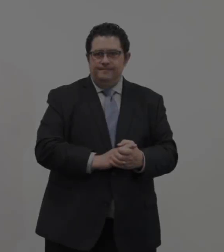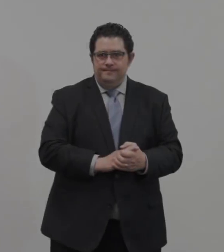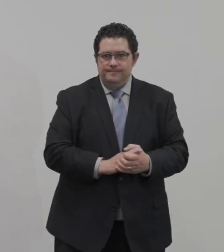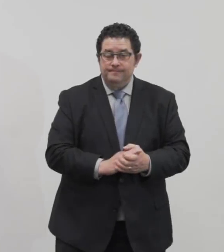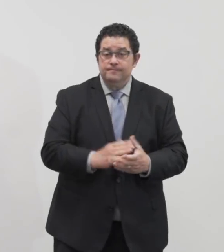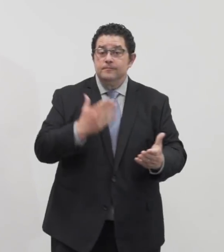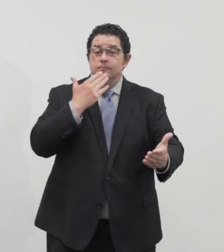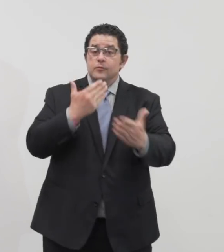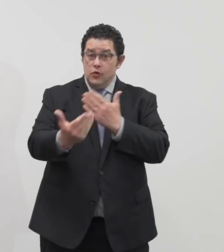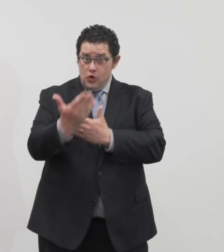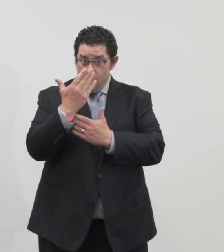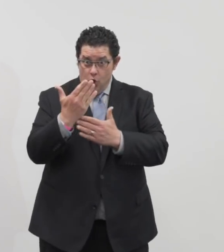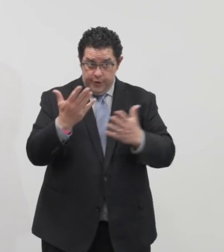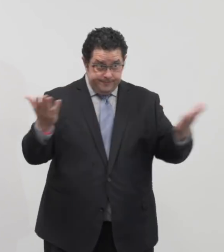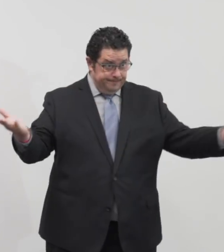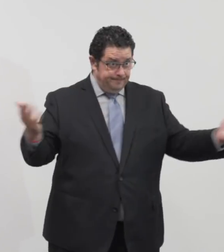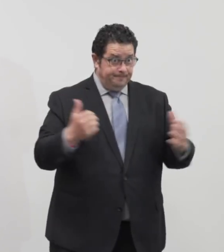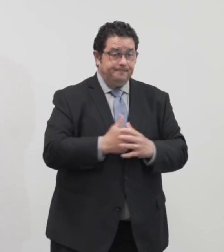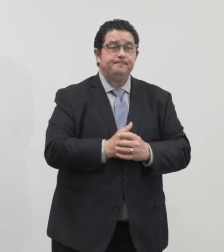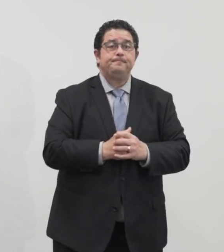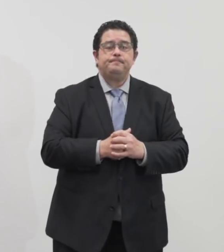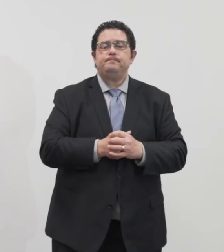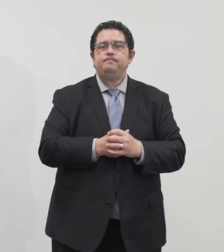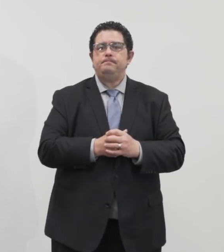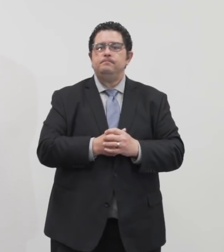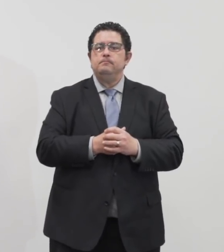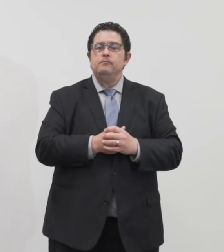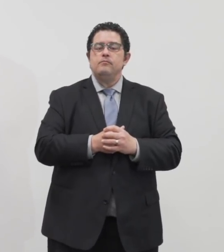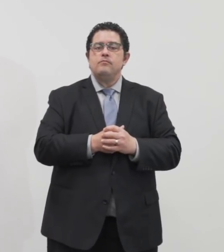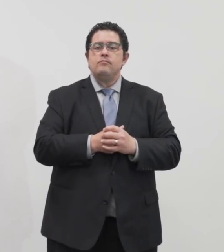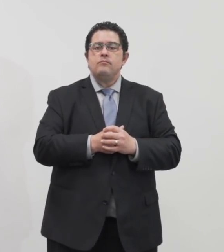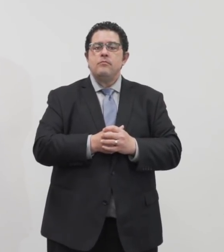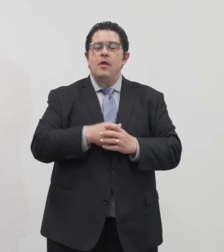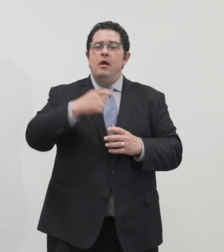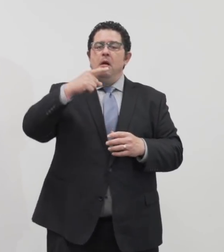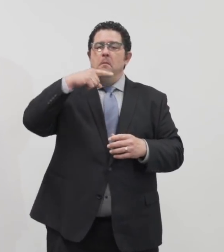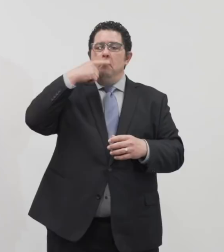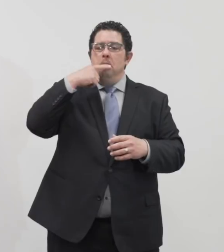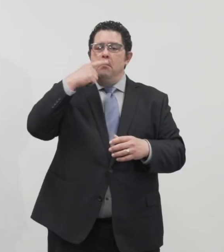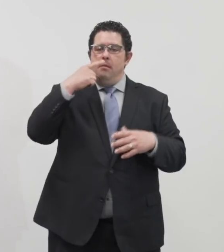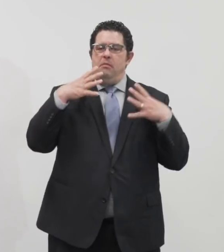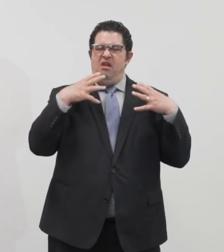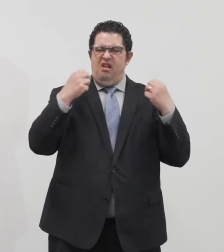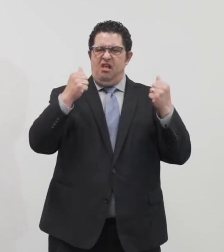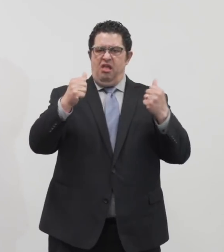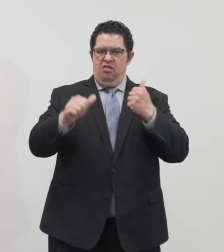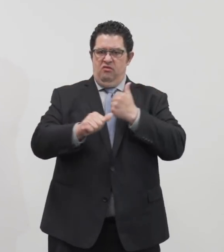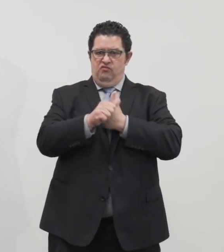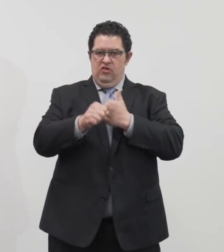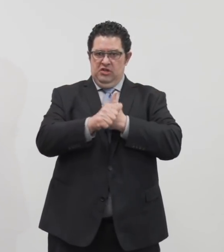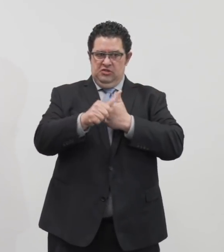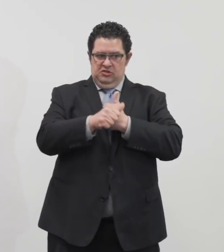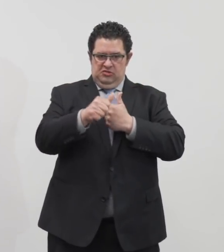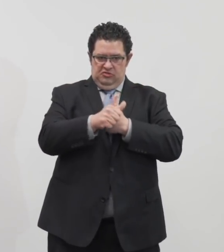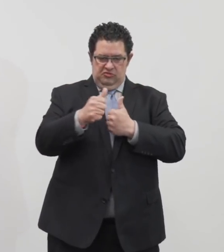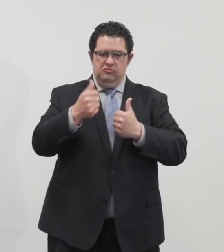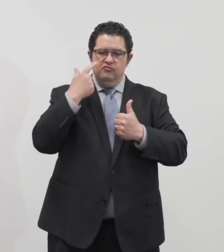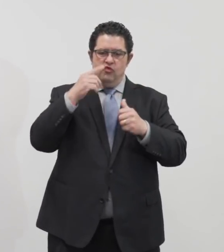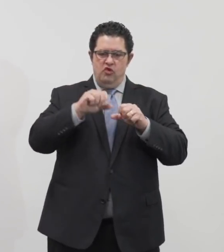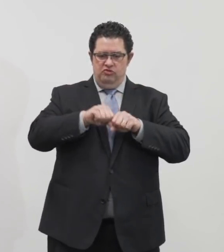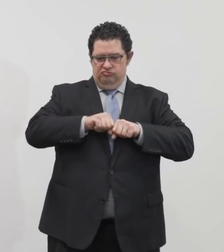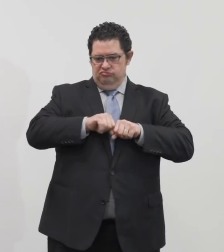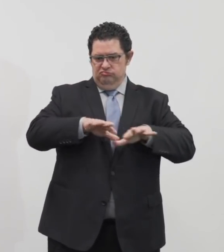Good morning everyone. The public health risks associated with the spread of coronavirus